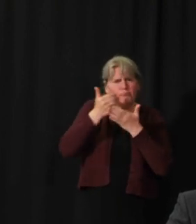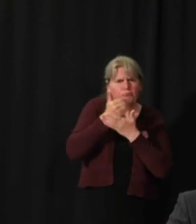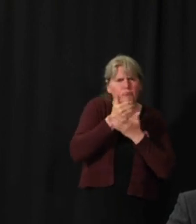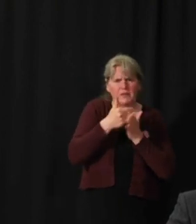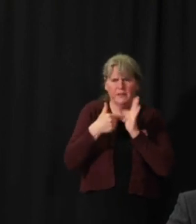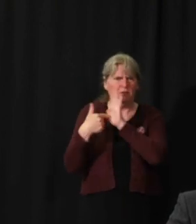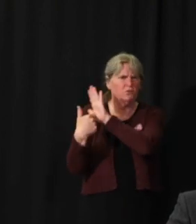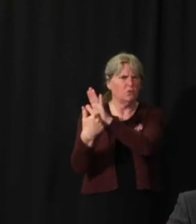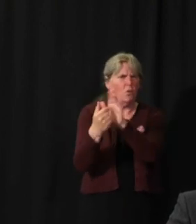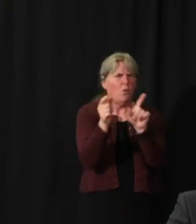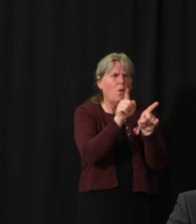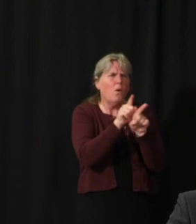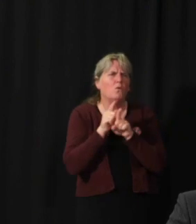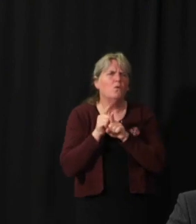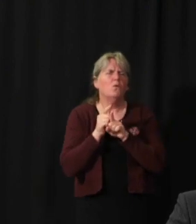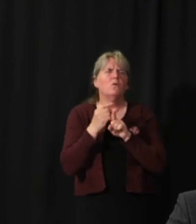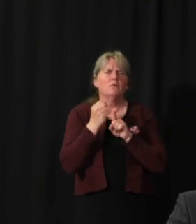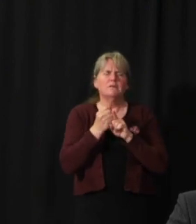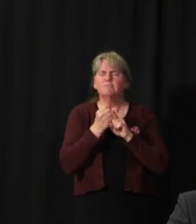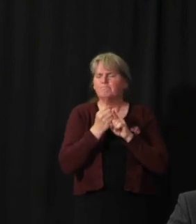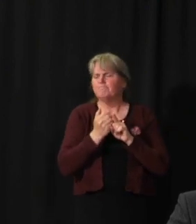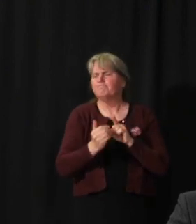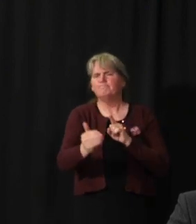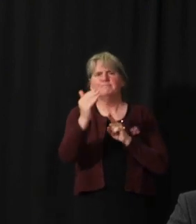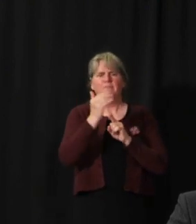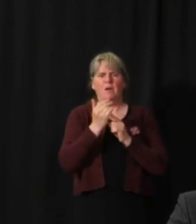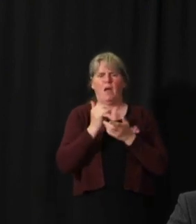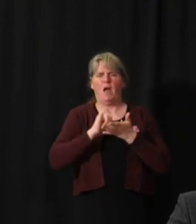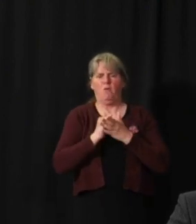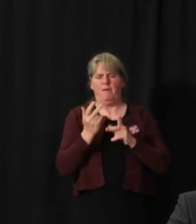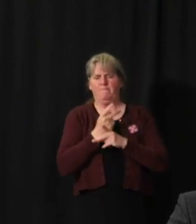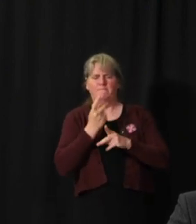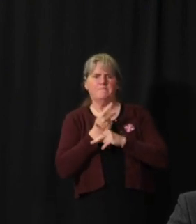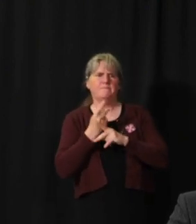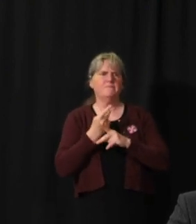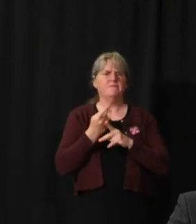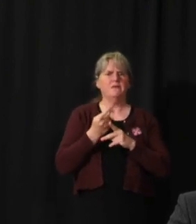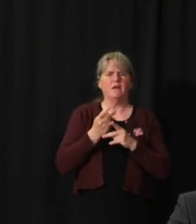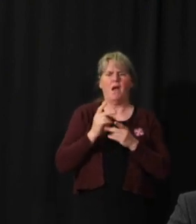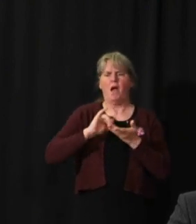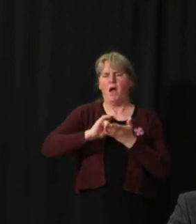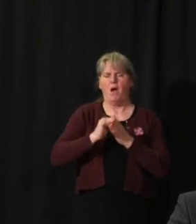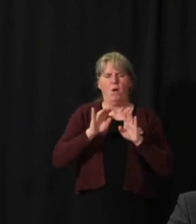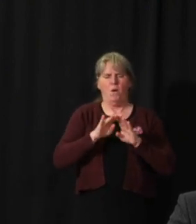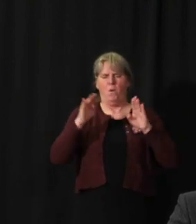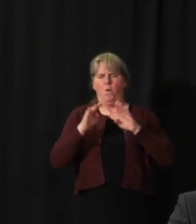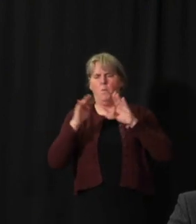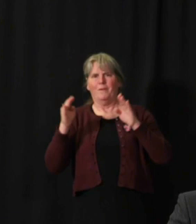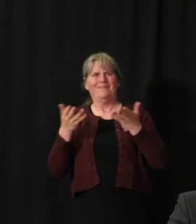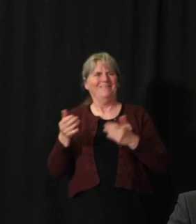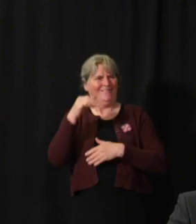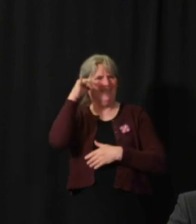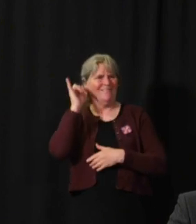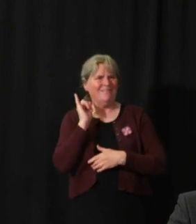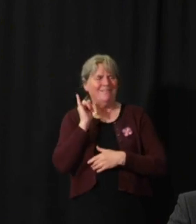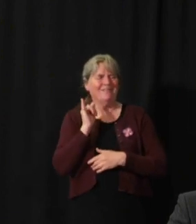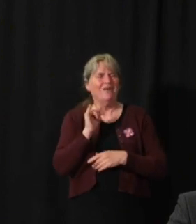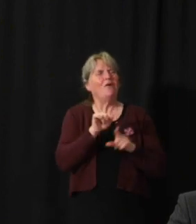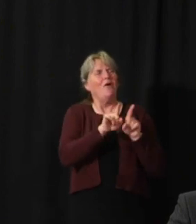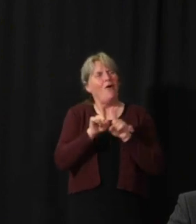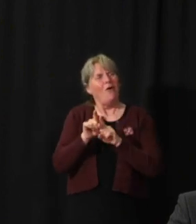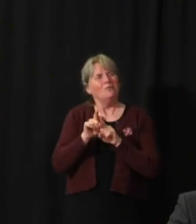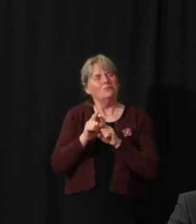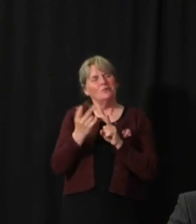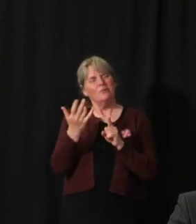in the weeks to come as we contemplate our ongoing reopening strategies. We also are